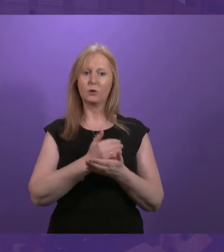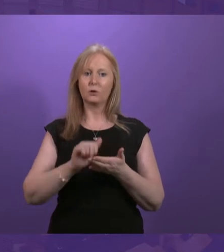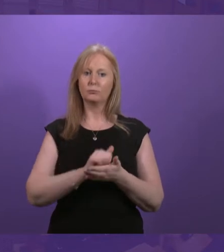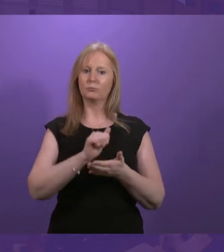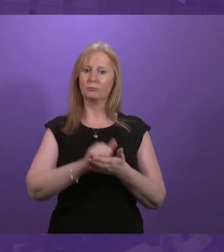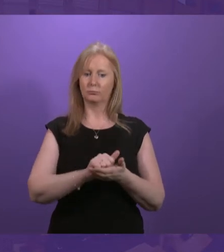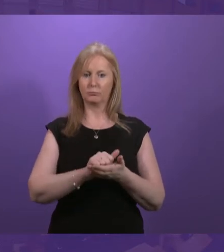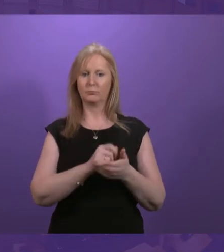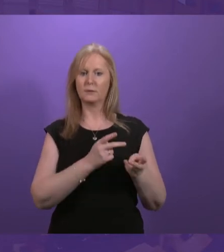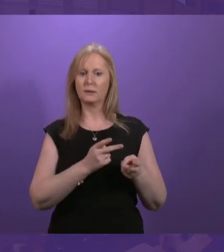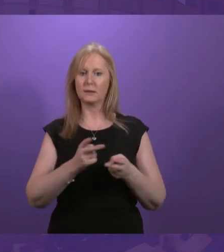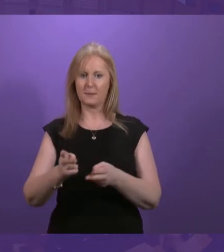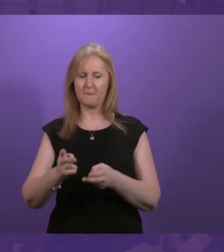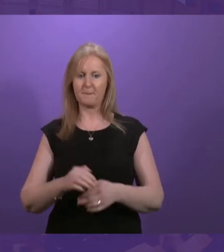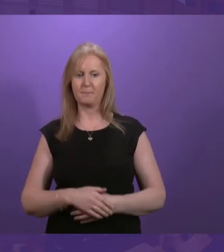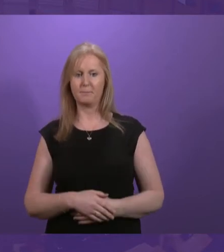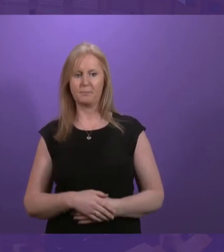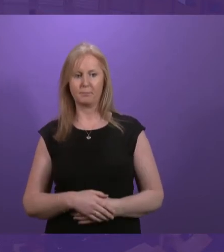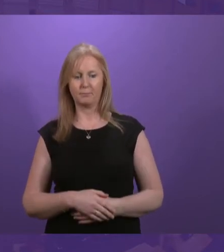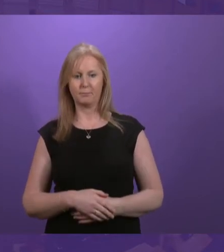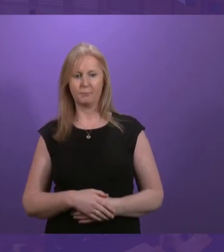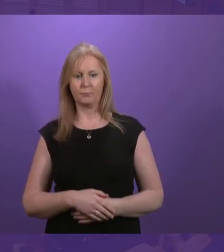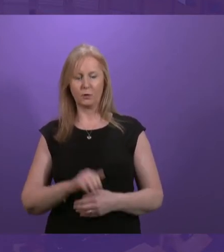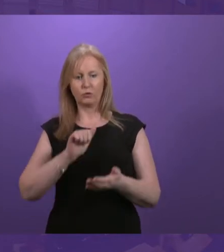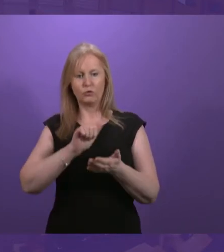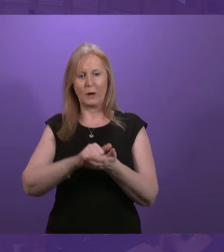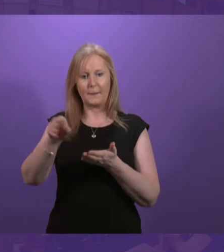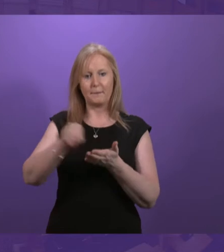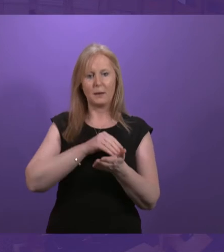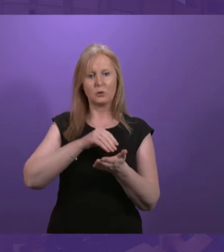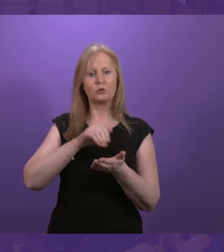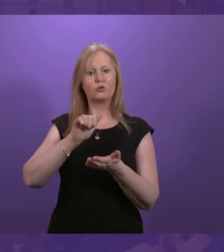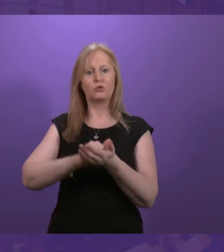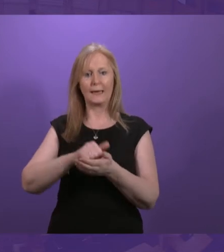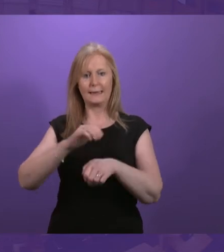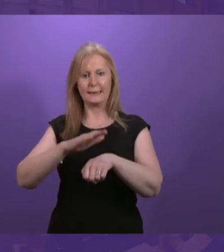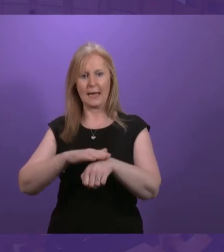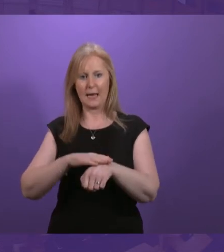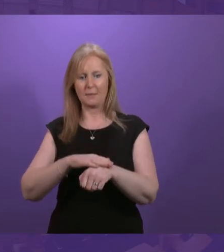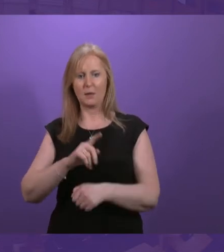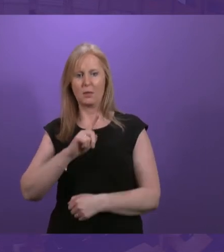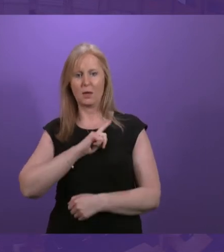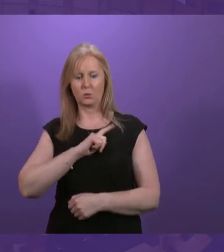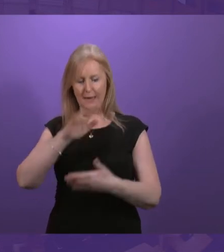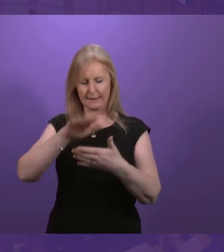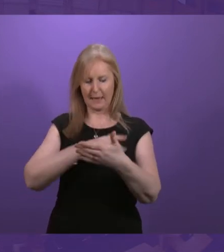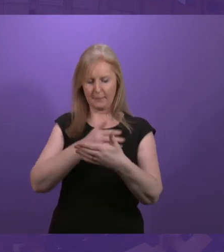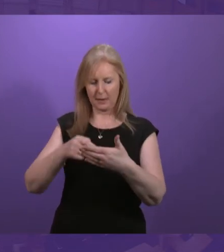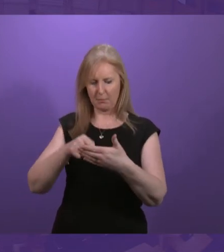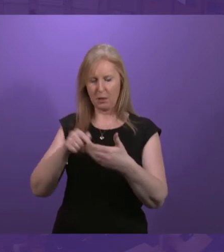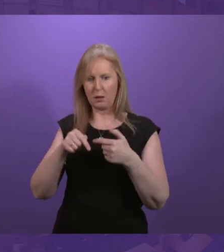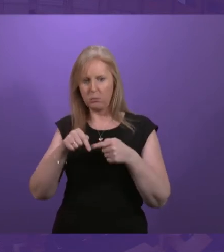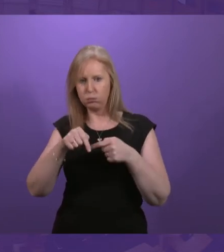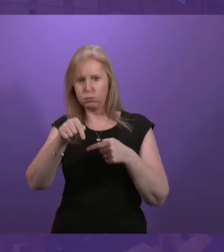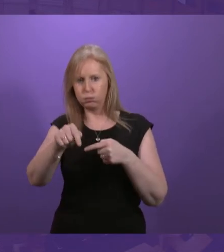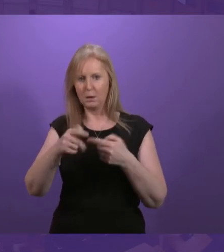people want, which is to ensure that they get the right payments at the right time. That's what this timetable is doing that